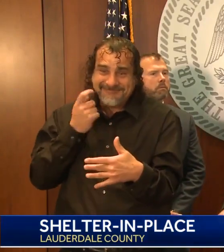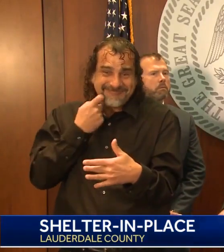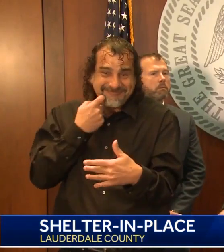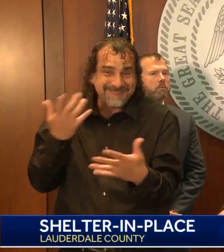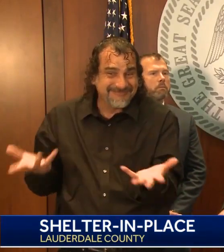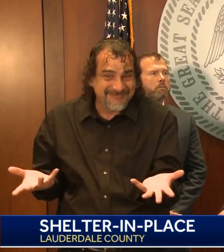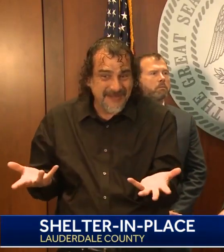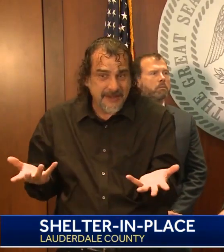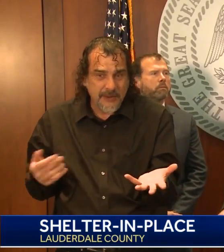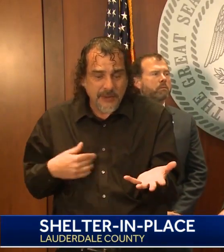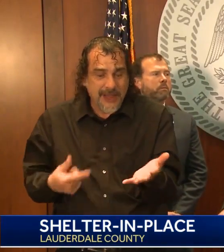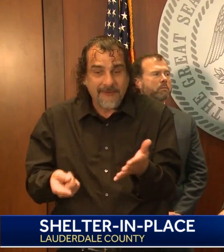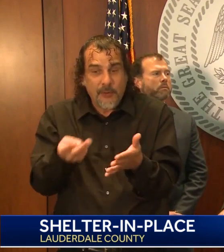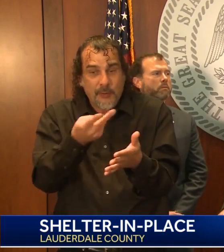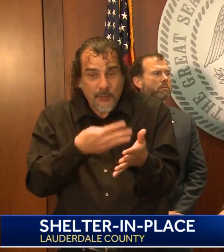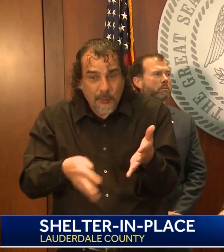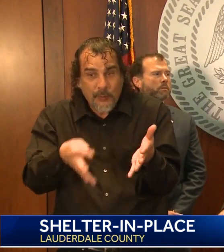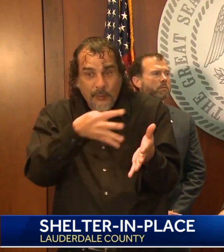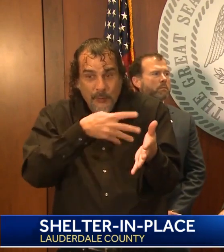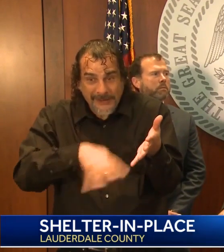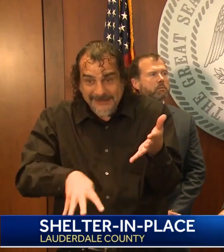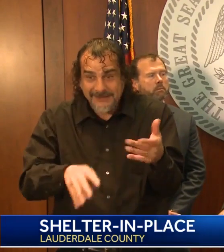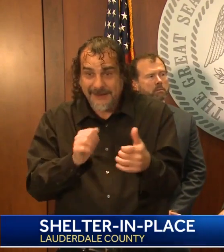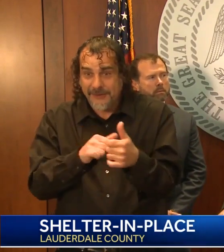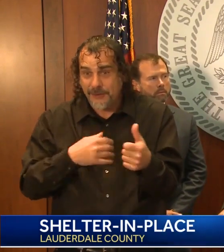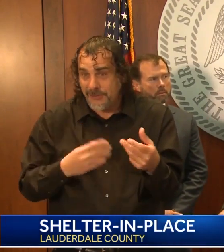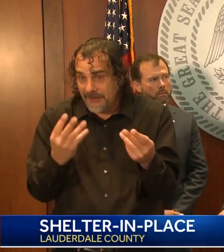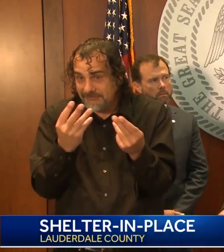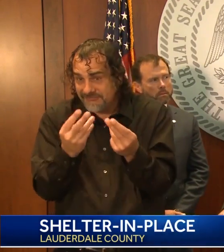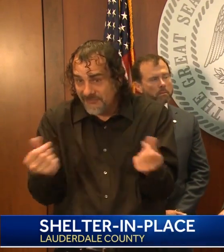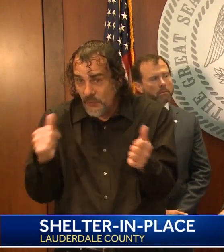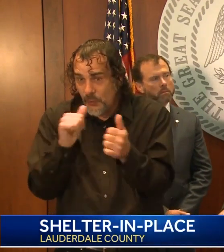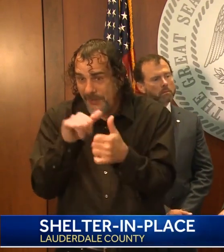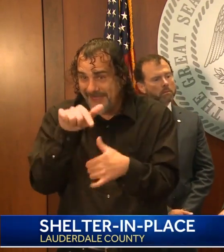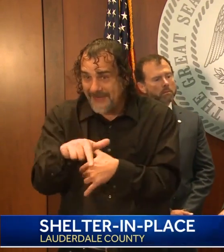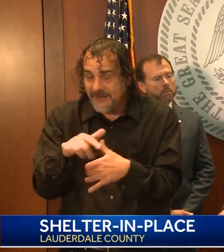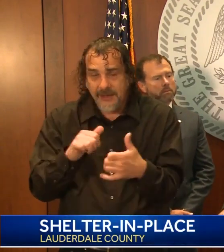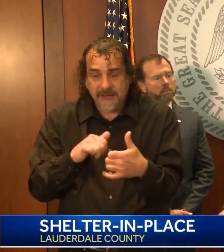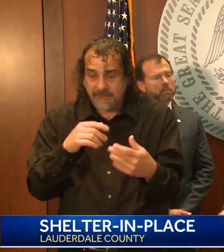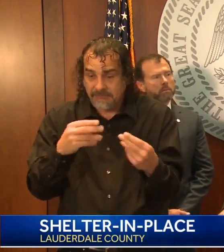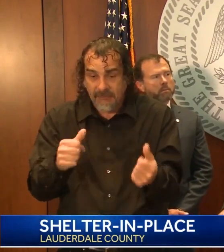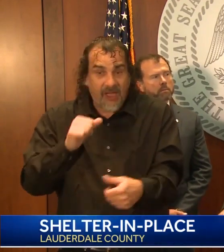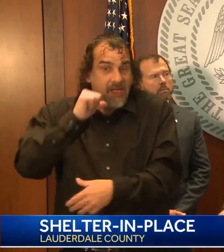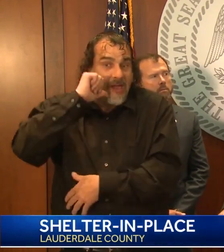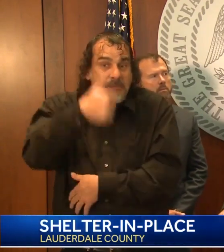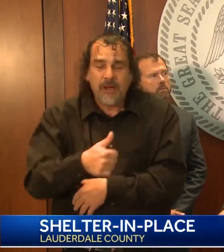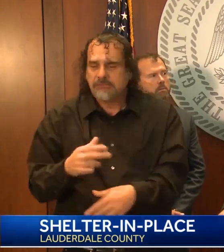weeks to be dealing with this. It's not going to be over tomorrow.